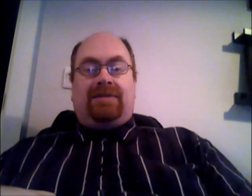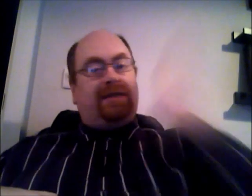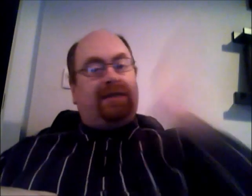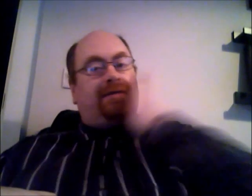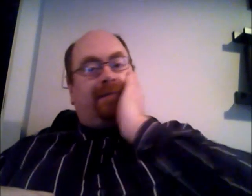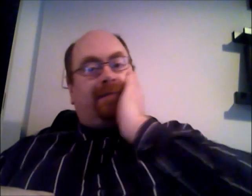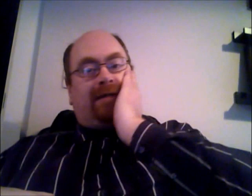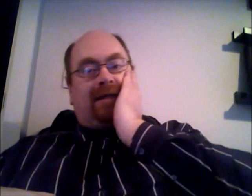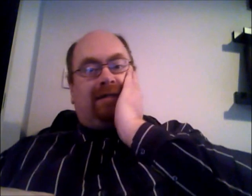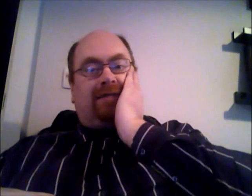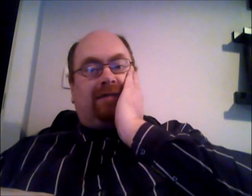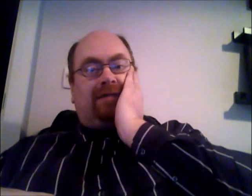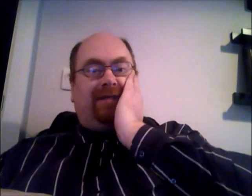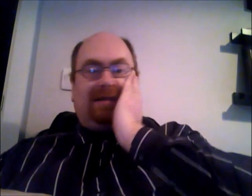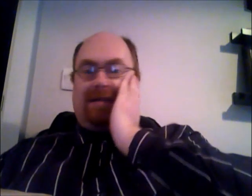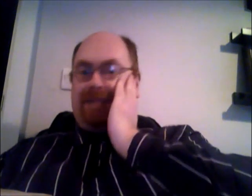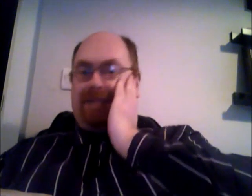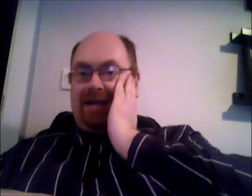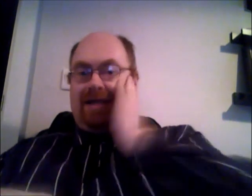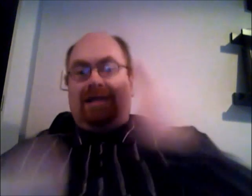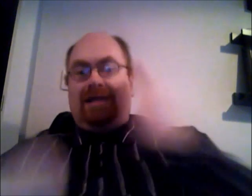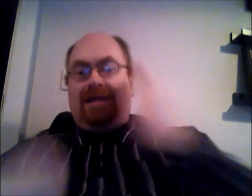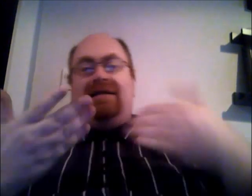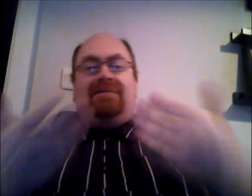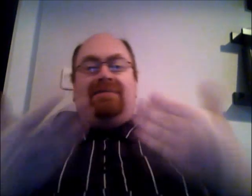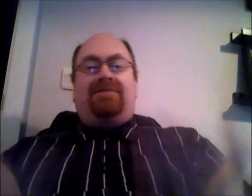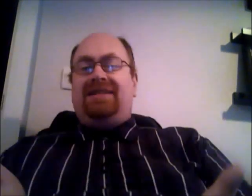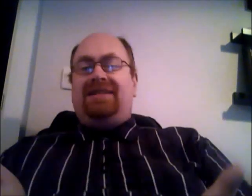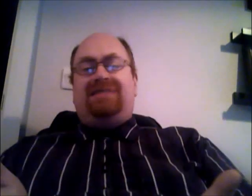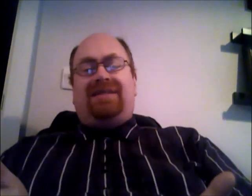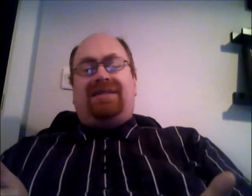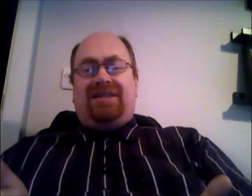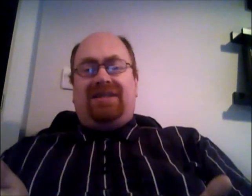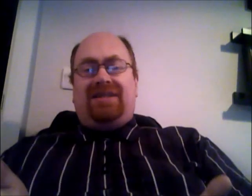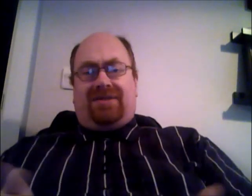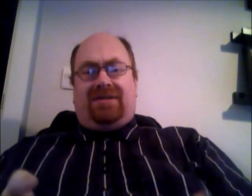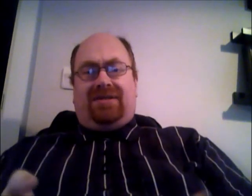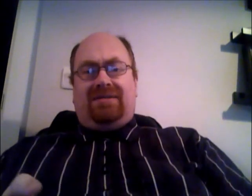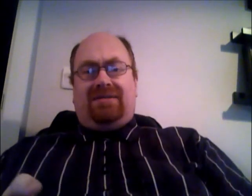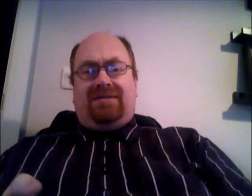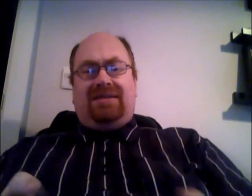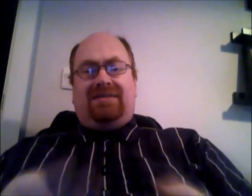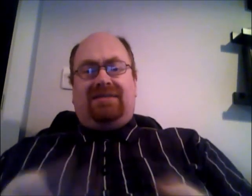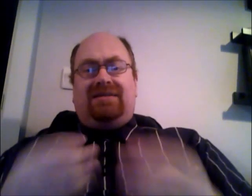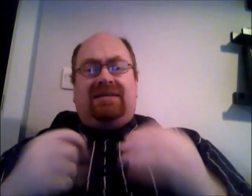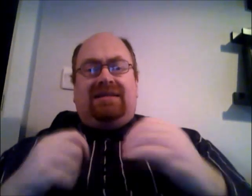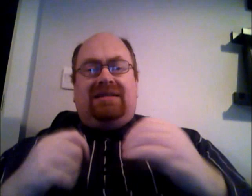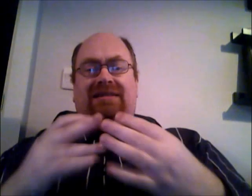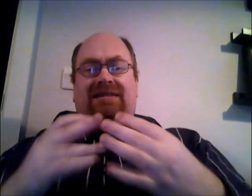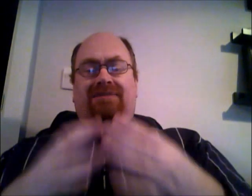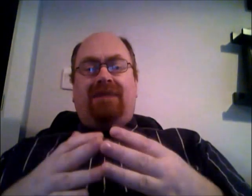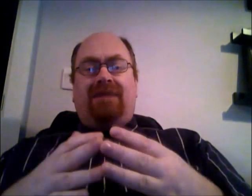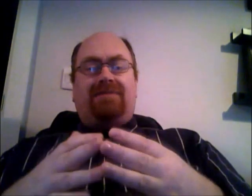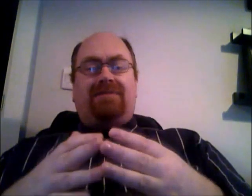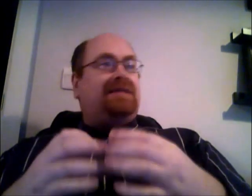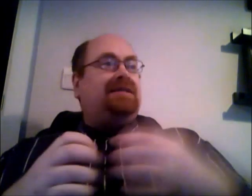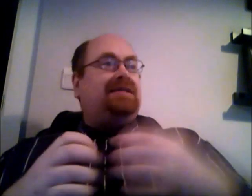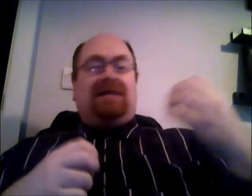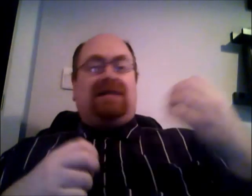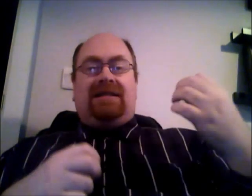dear we better actually try to grant this happening again prevention is better than cure I mean you know that's the problem with this you know